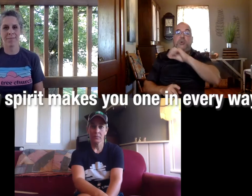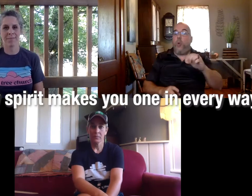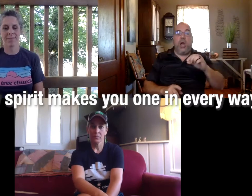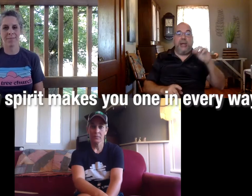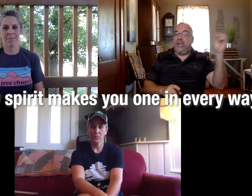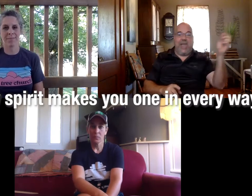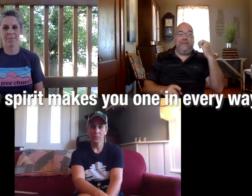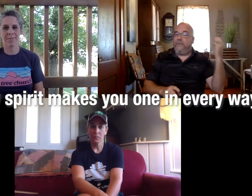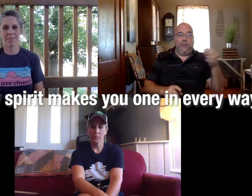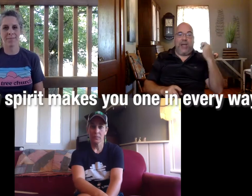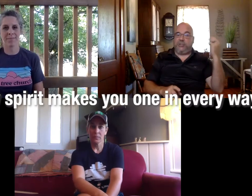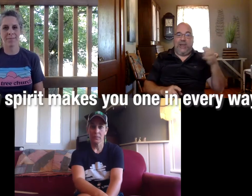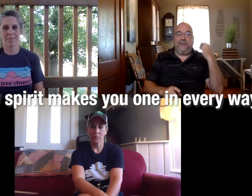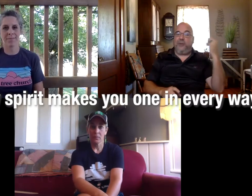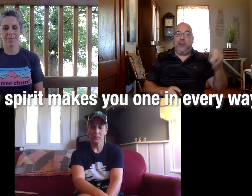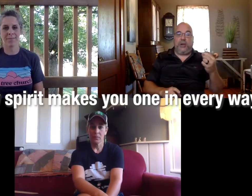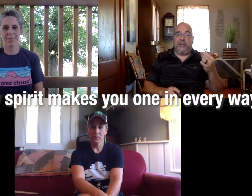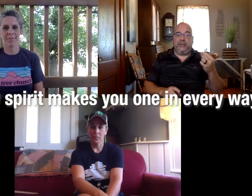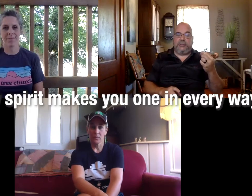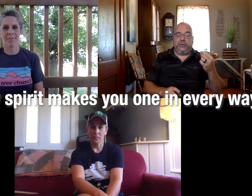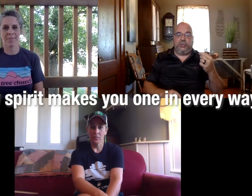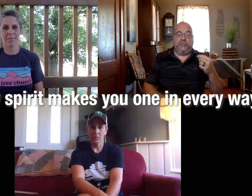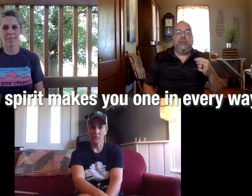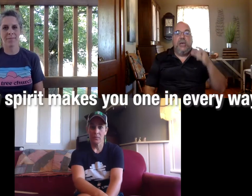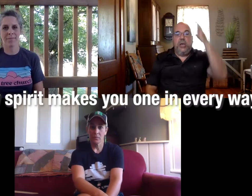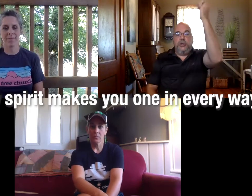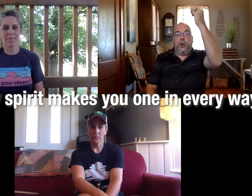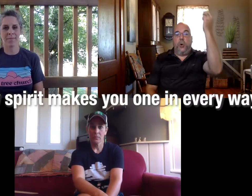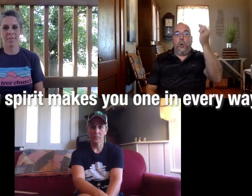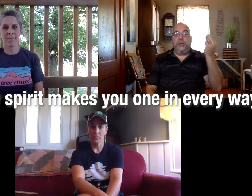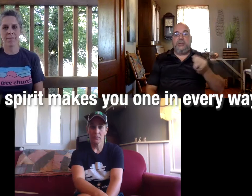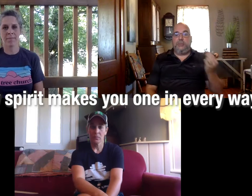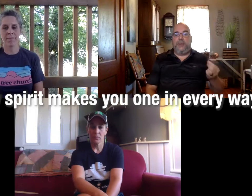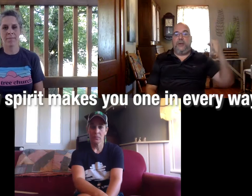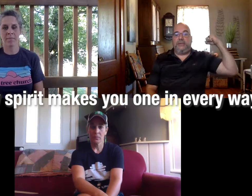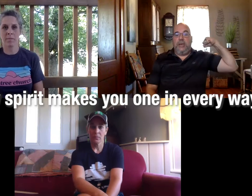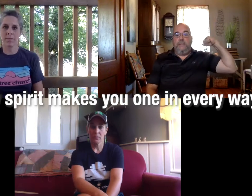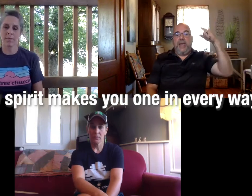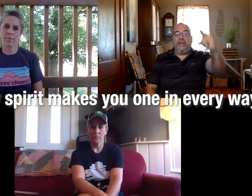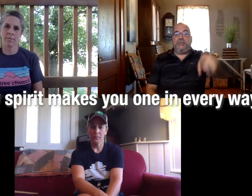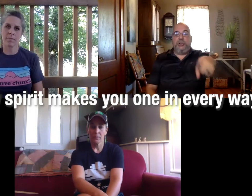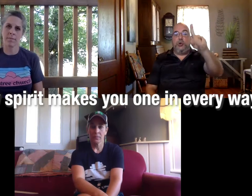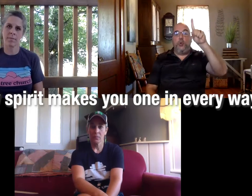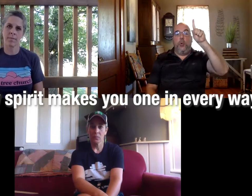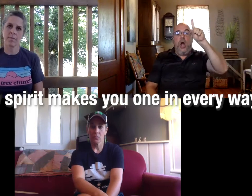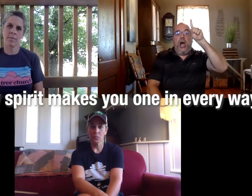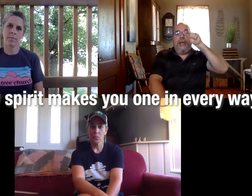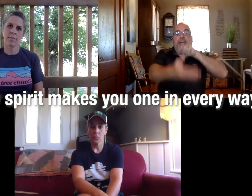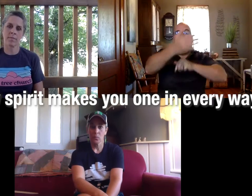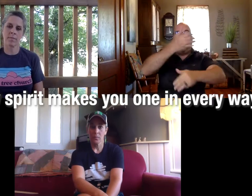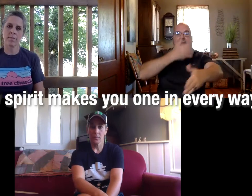makes you one in every way so in every way so we're connected as christians the holy spirit makes you